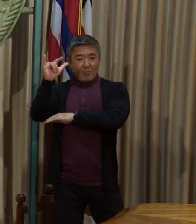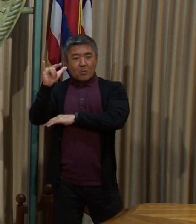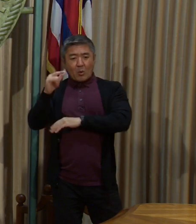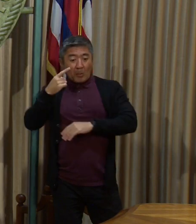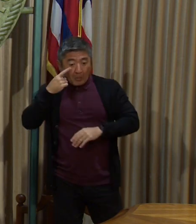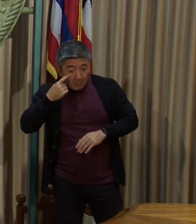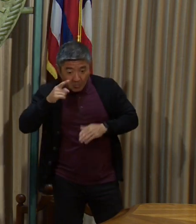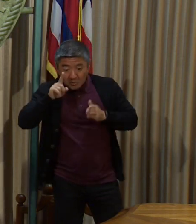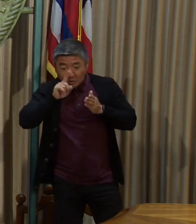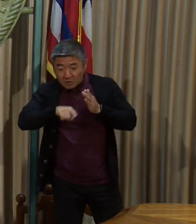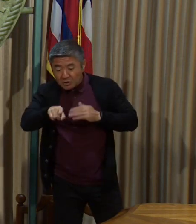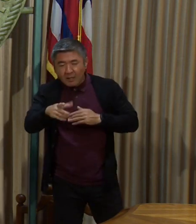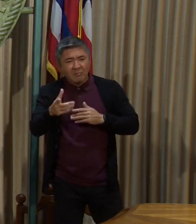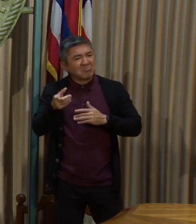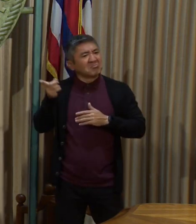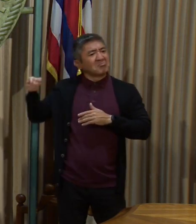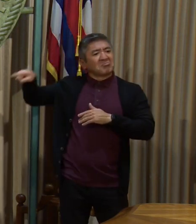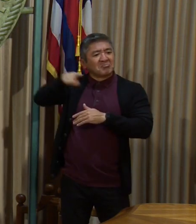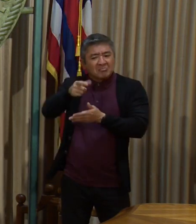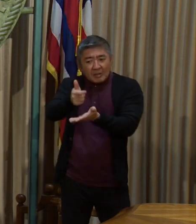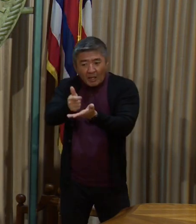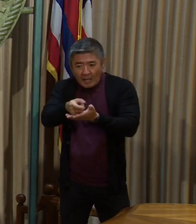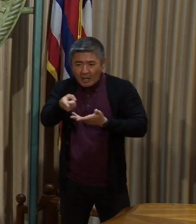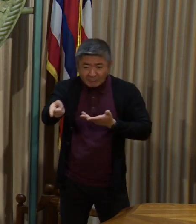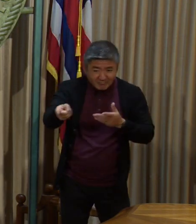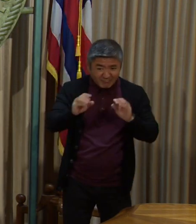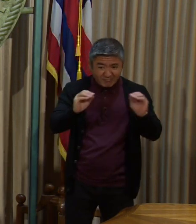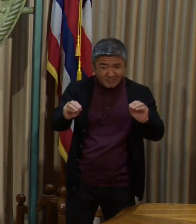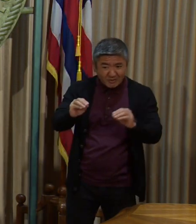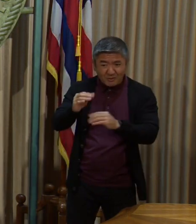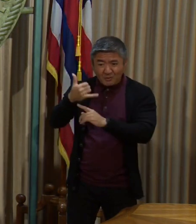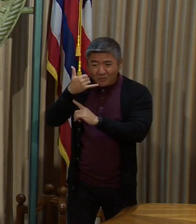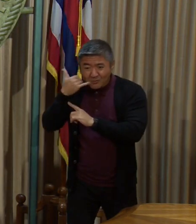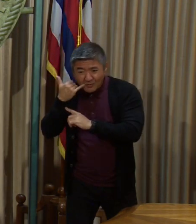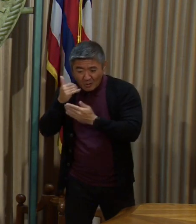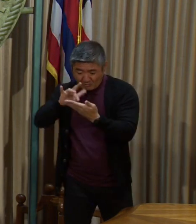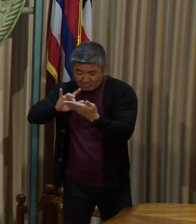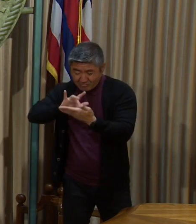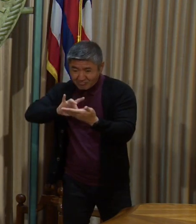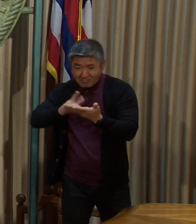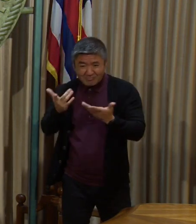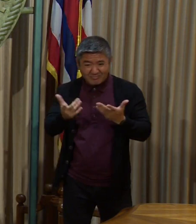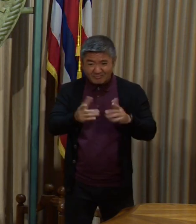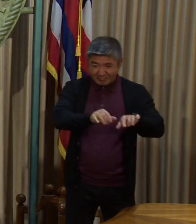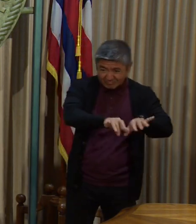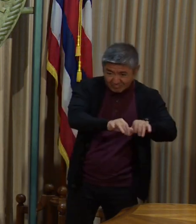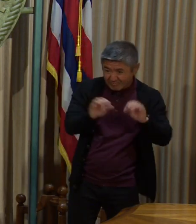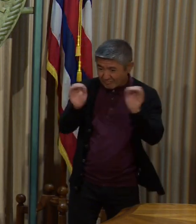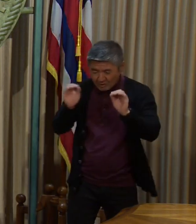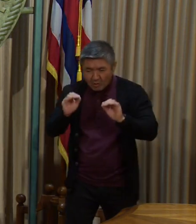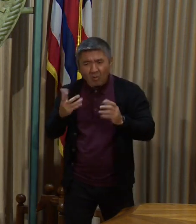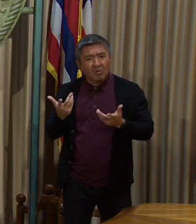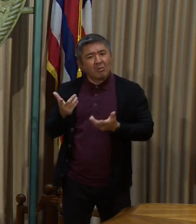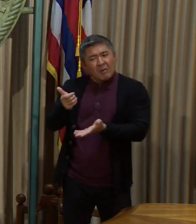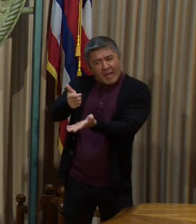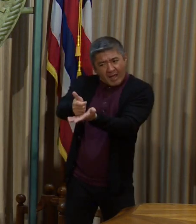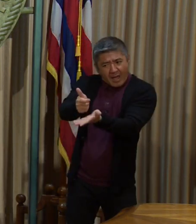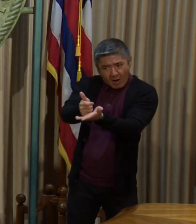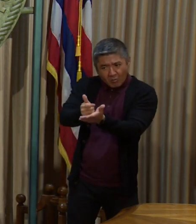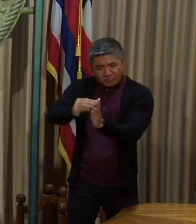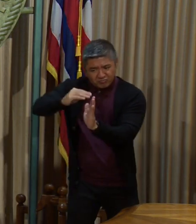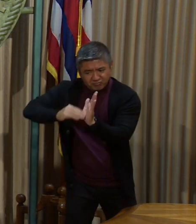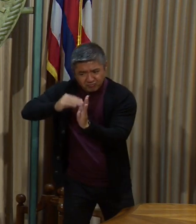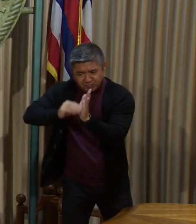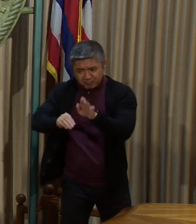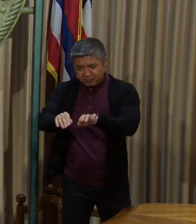who don't have smartphones and don't have access to the system to be able to enter that information when